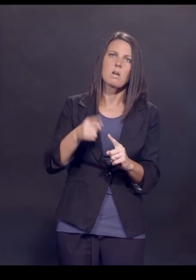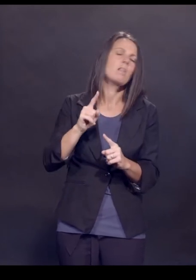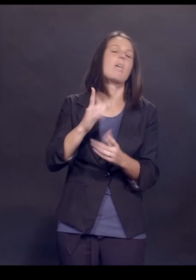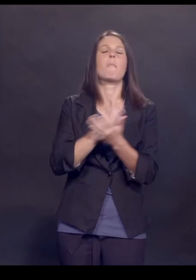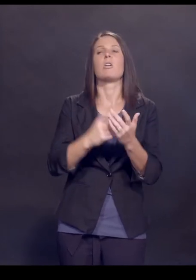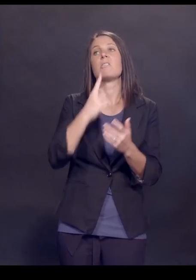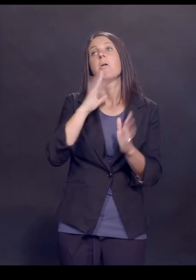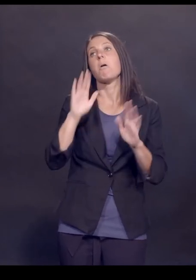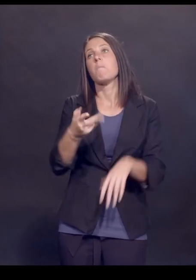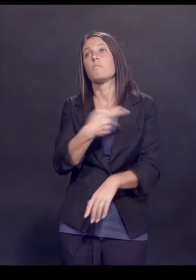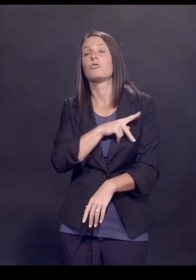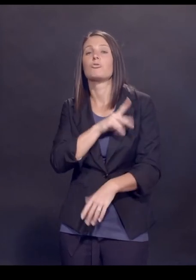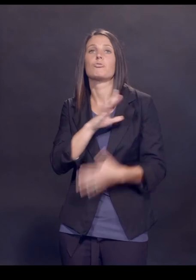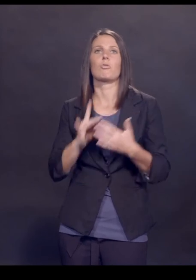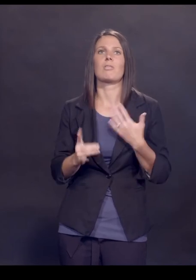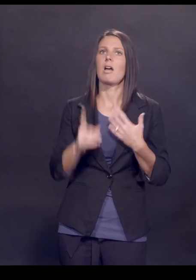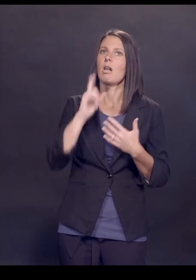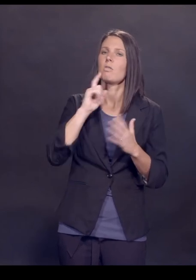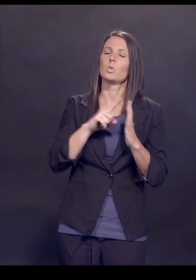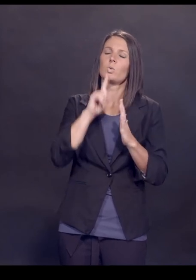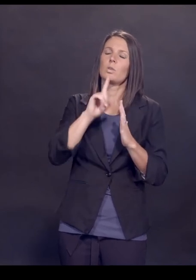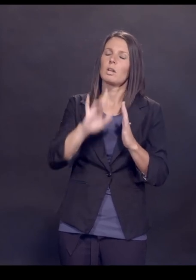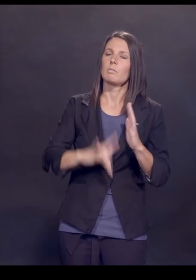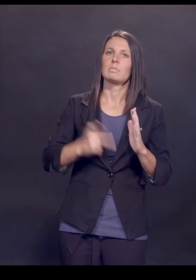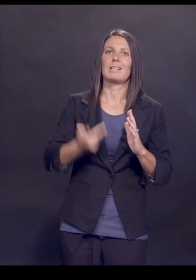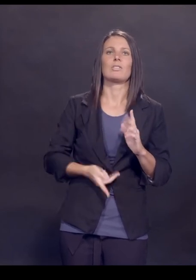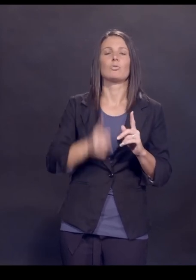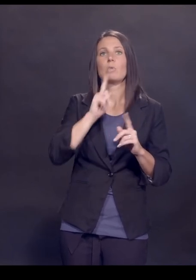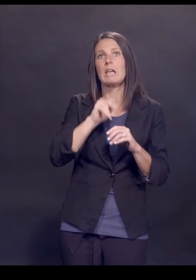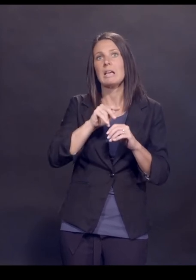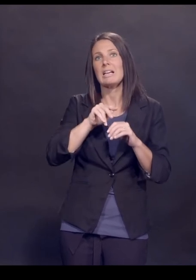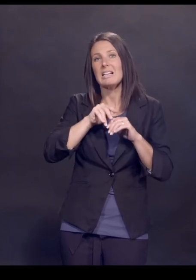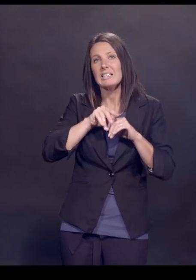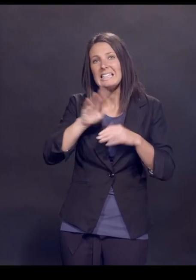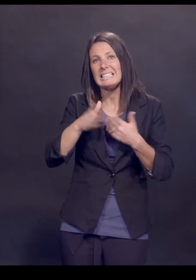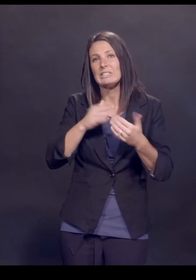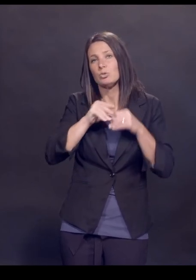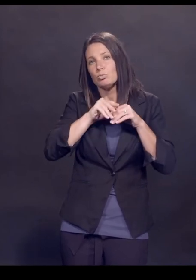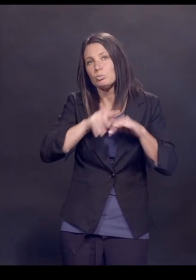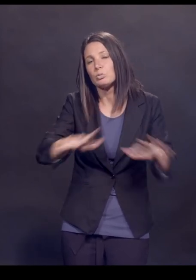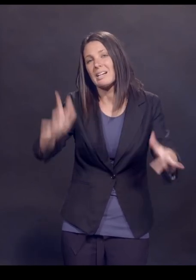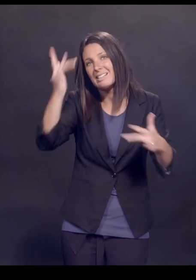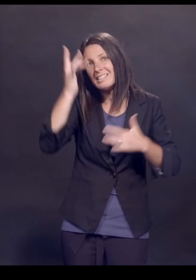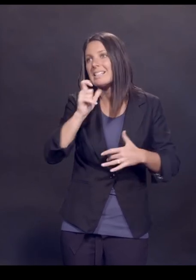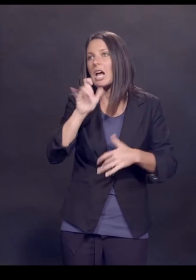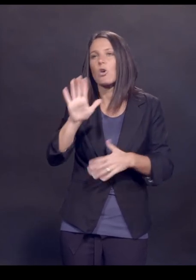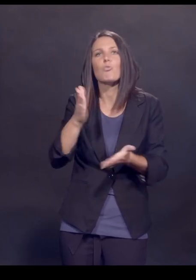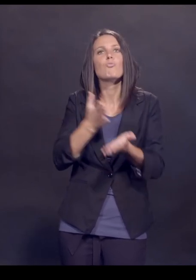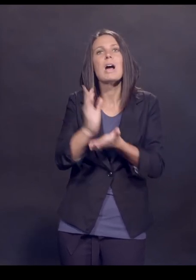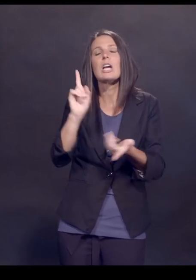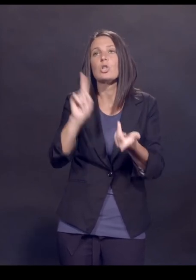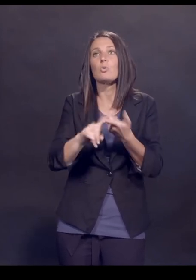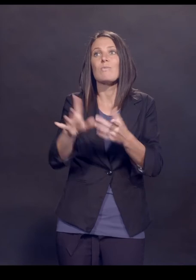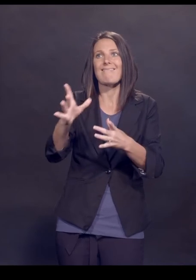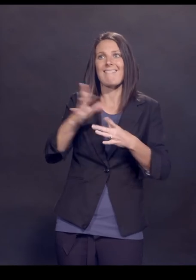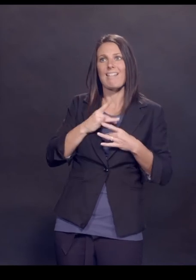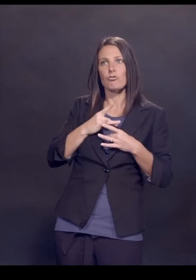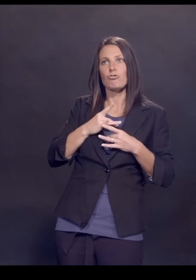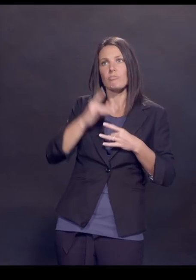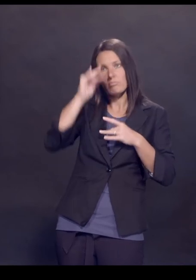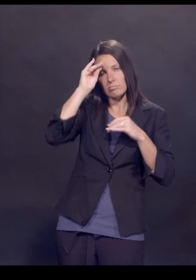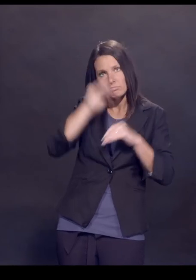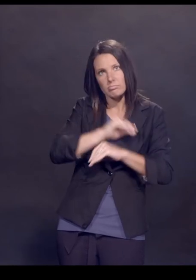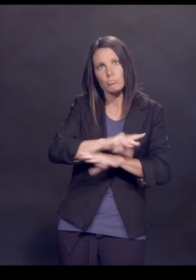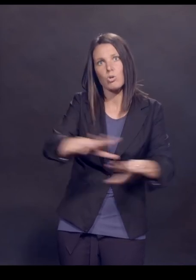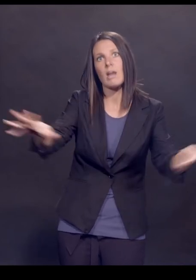when people make that claim that I find the most upsetting. This is a contagious illness. It is not your right to catch and transmit a potentially